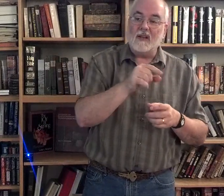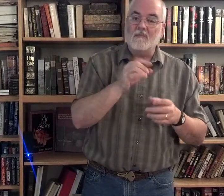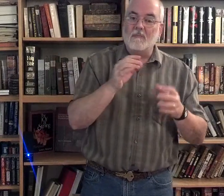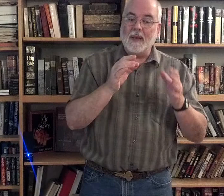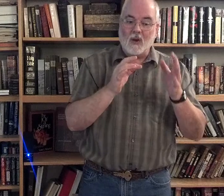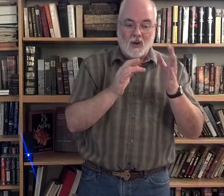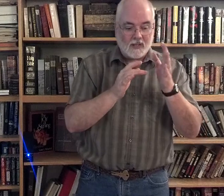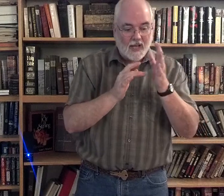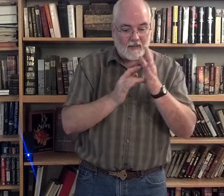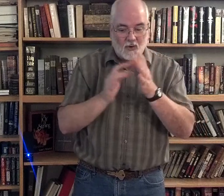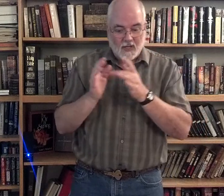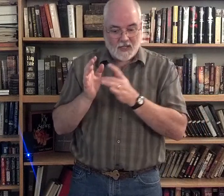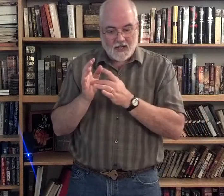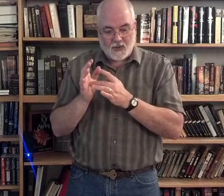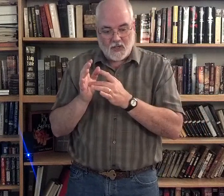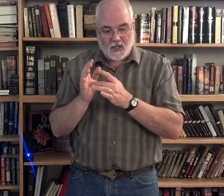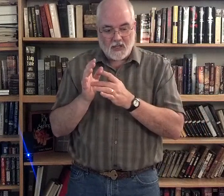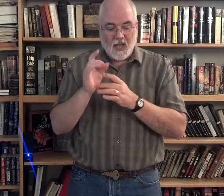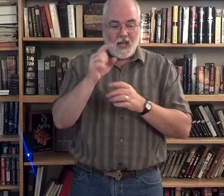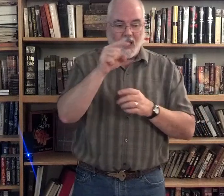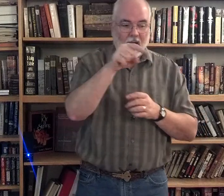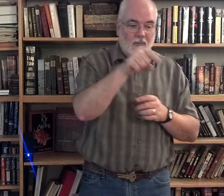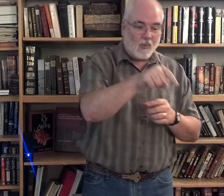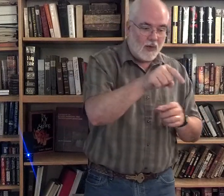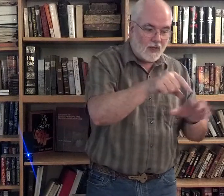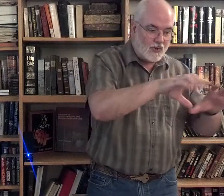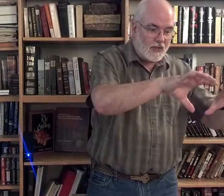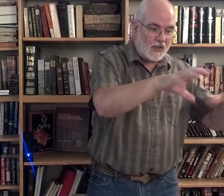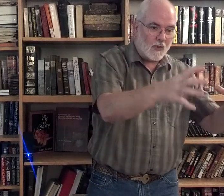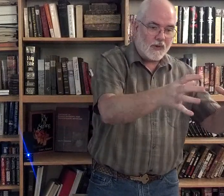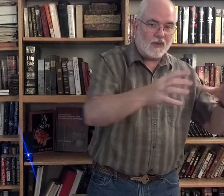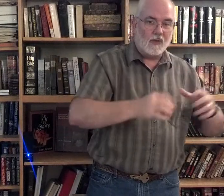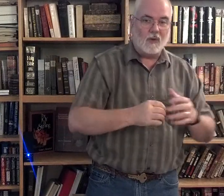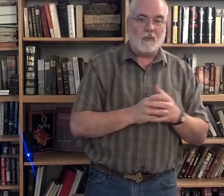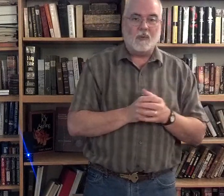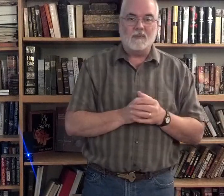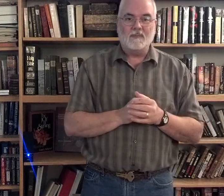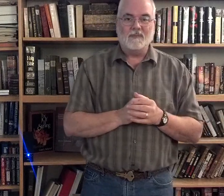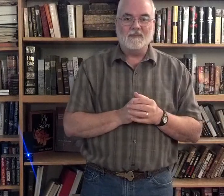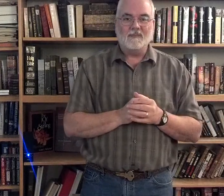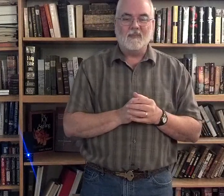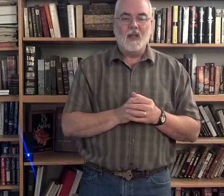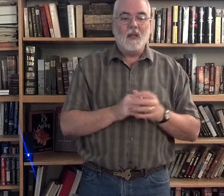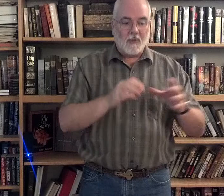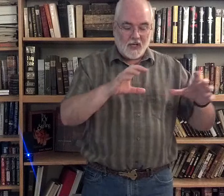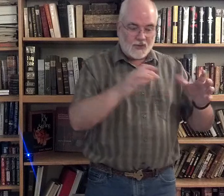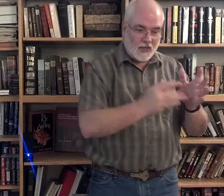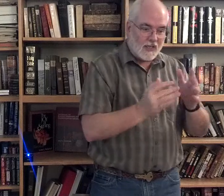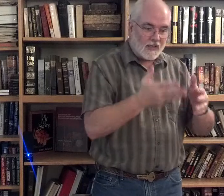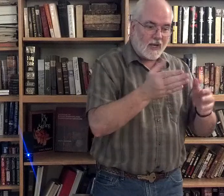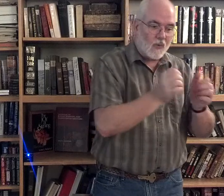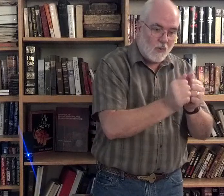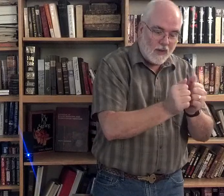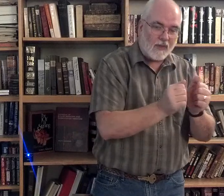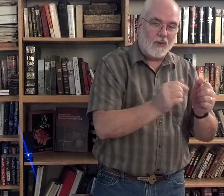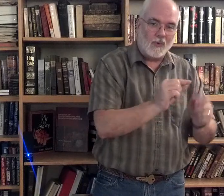Because I have already signed Jesus. I can point to Jesus within the group. Because, Jesus is there with the group.